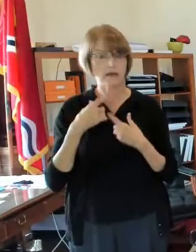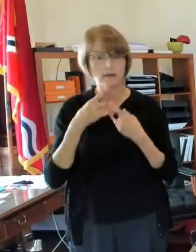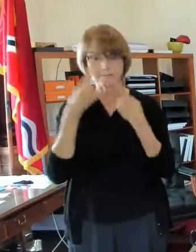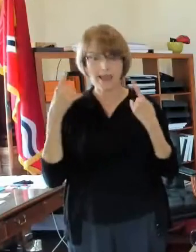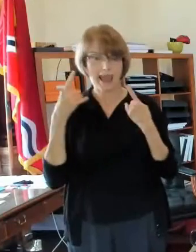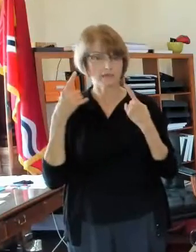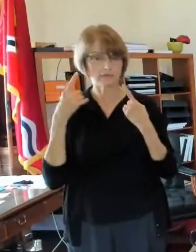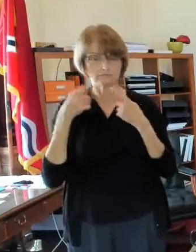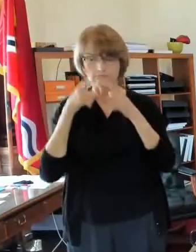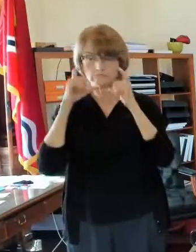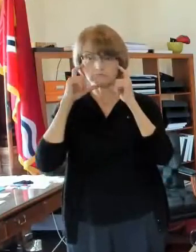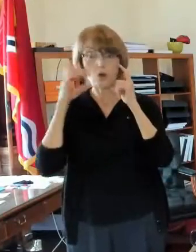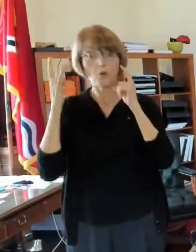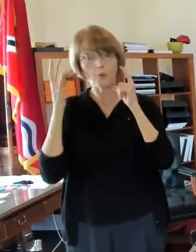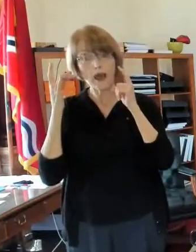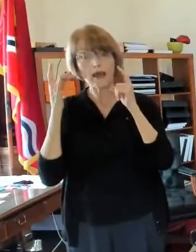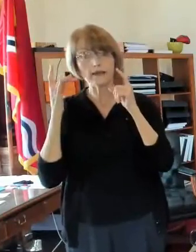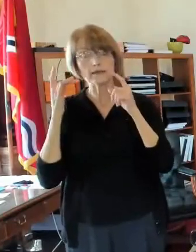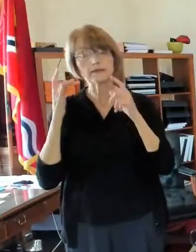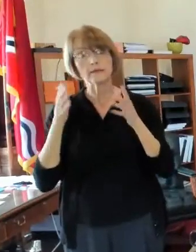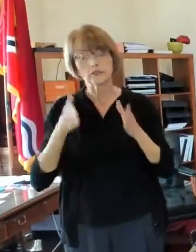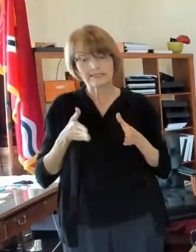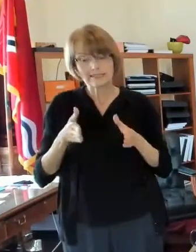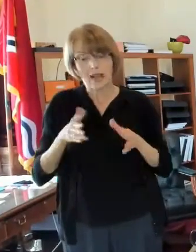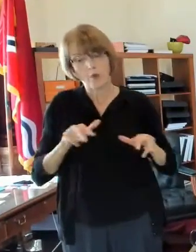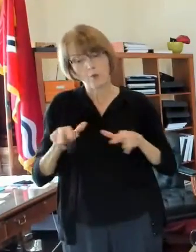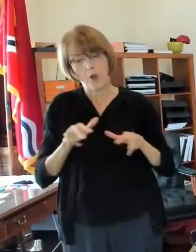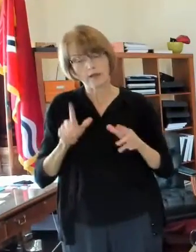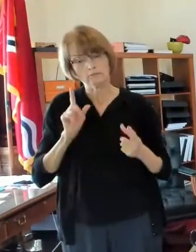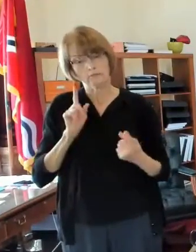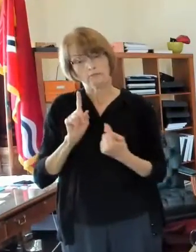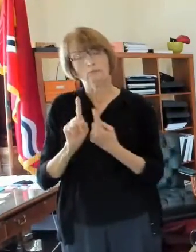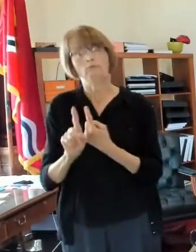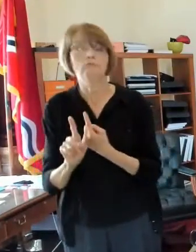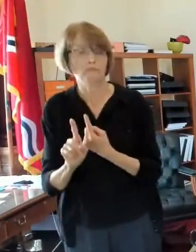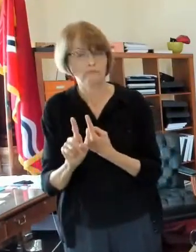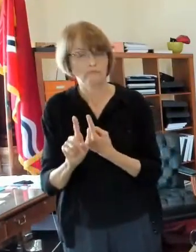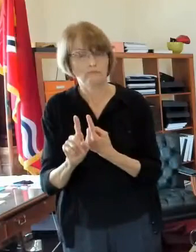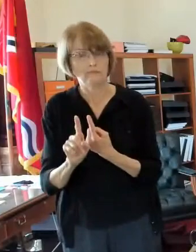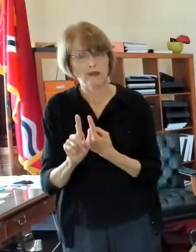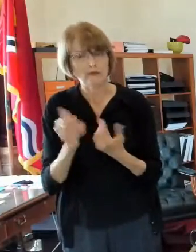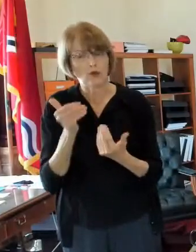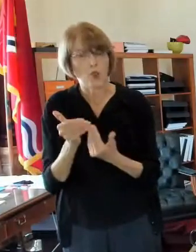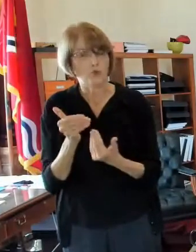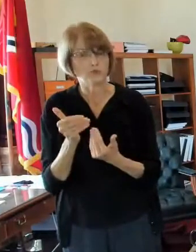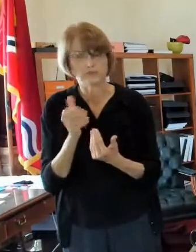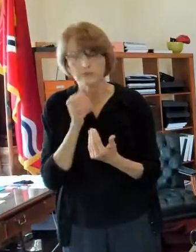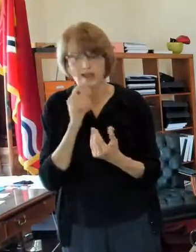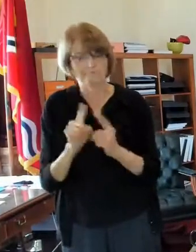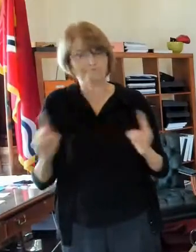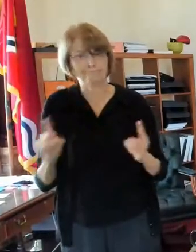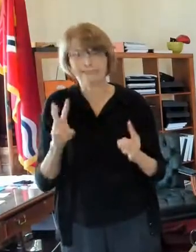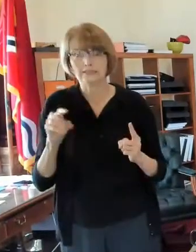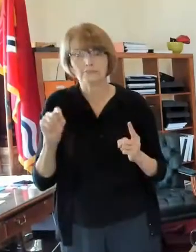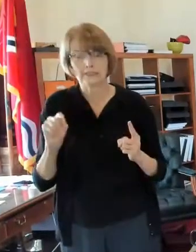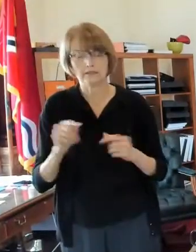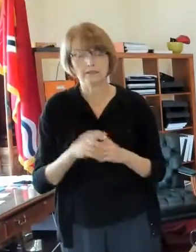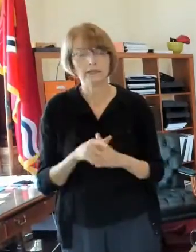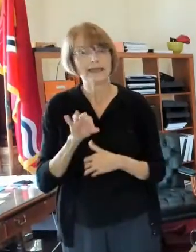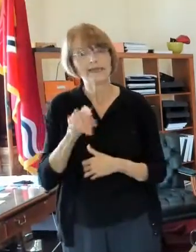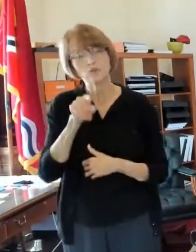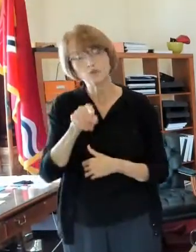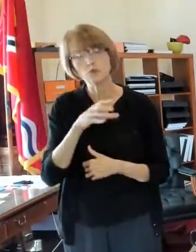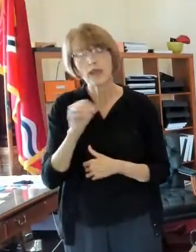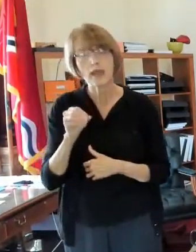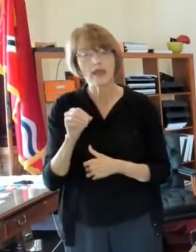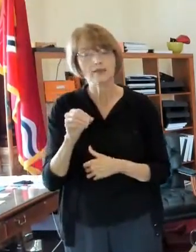on because i'm going to be walking down a sidewalk and in all likelihood i'm going to be within six feet of someone now if it's just you and and